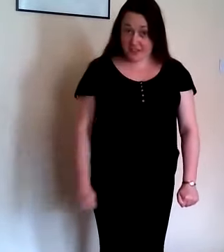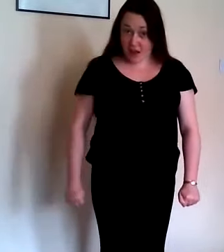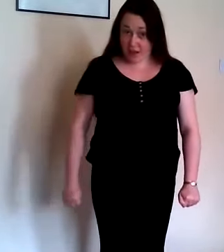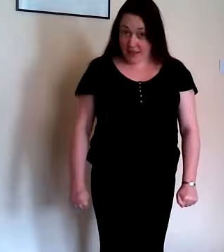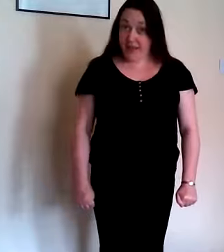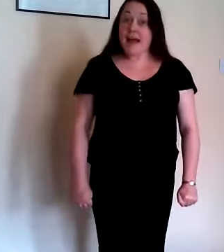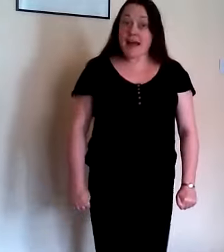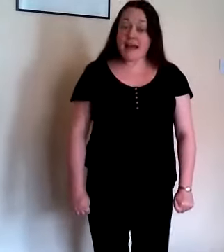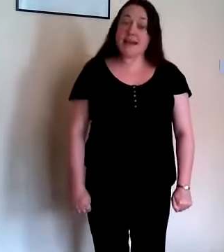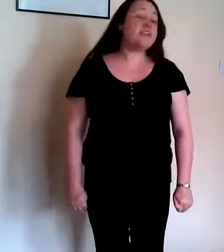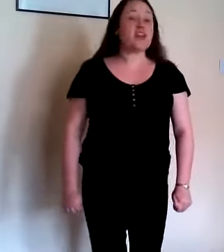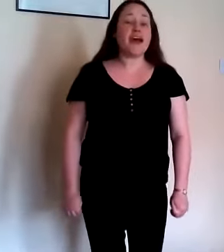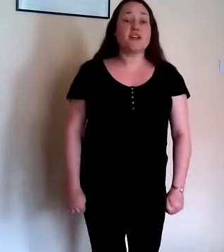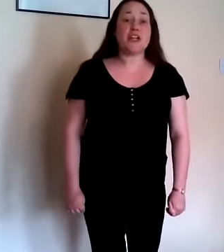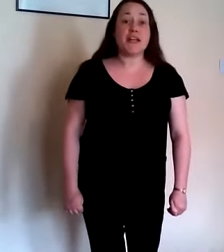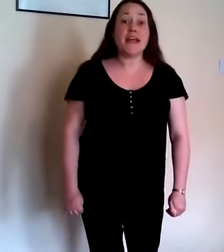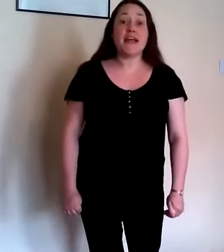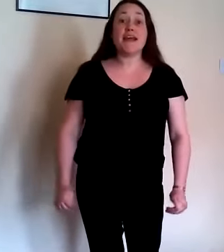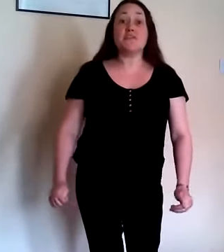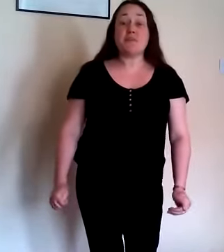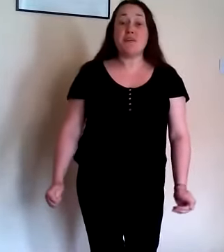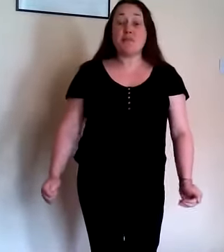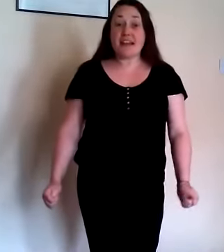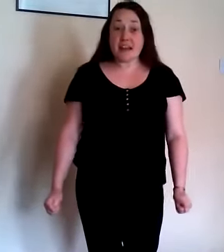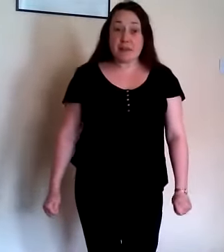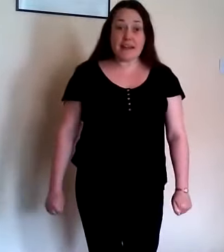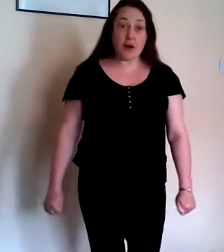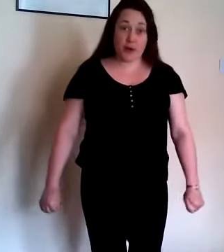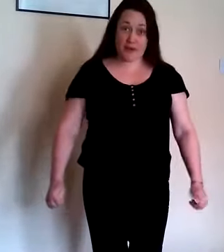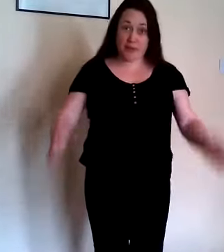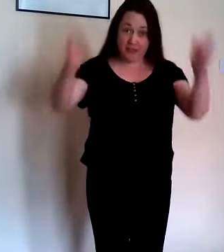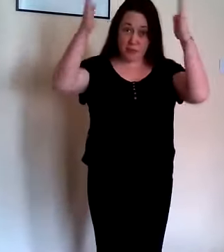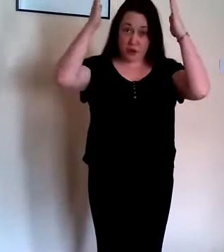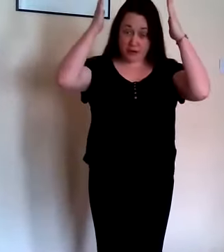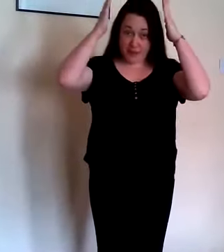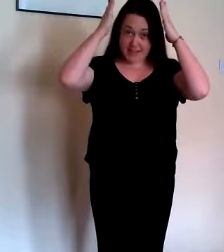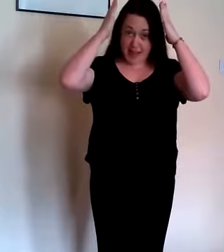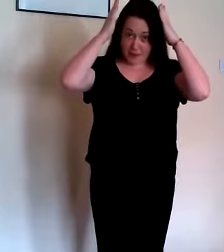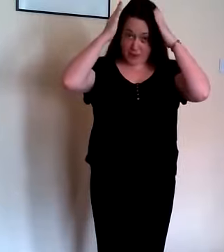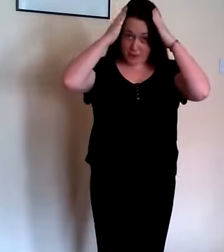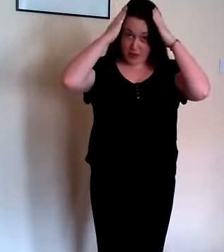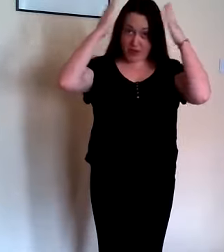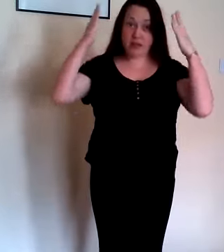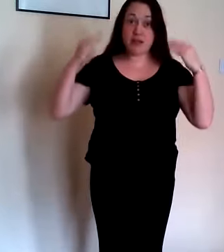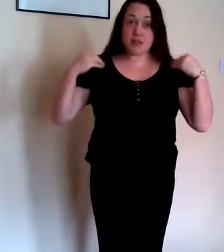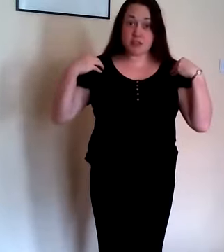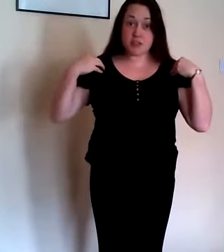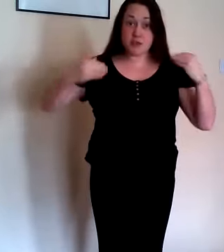song and each action is performed a little bit lower so as you work your way down one two